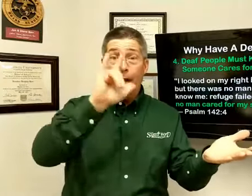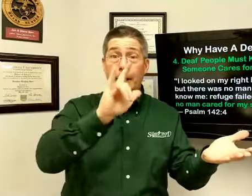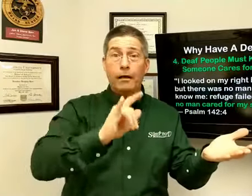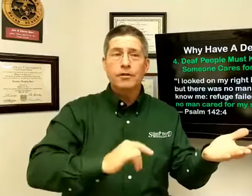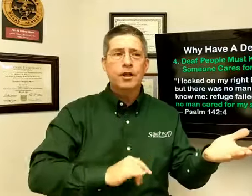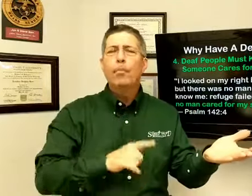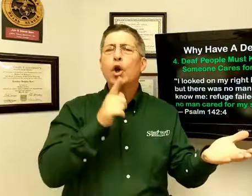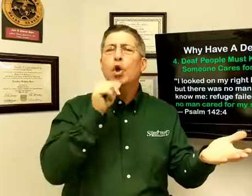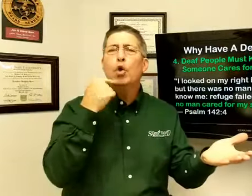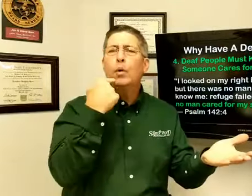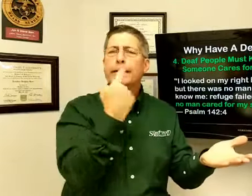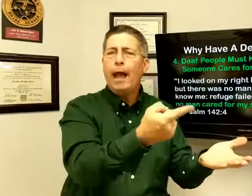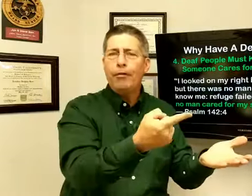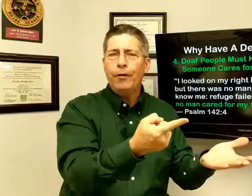loves them, but who will tell them?